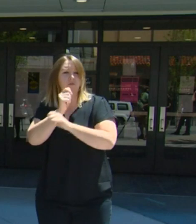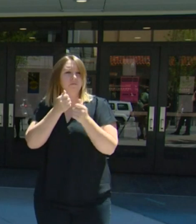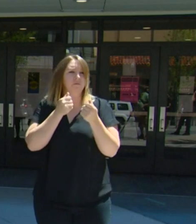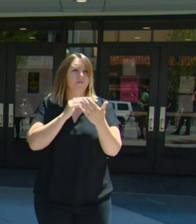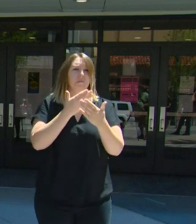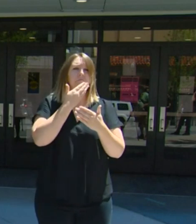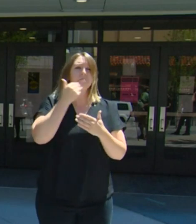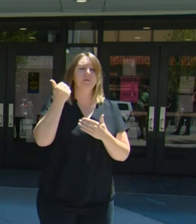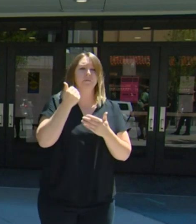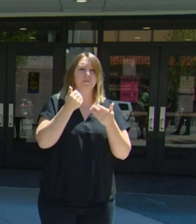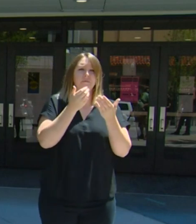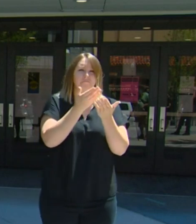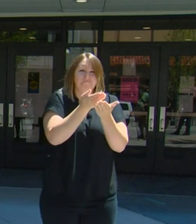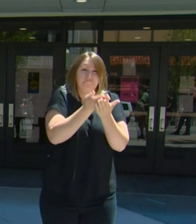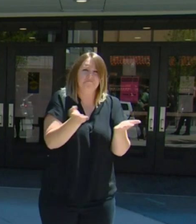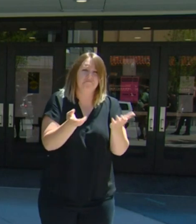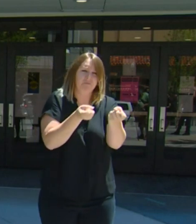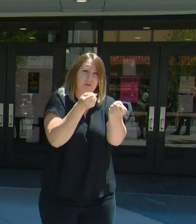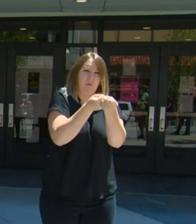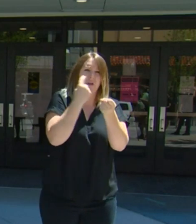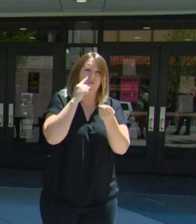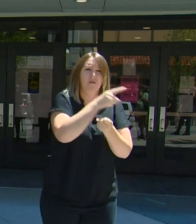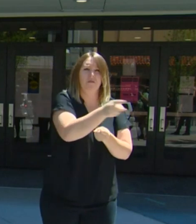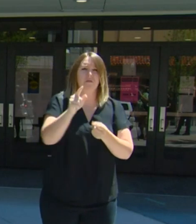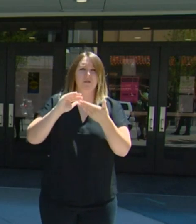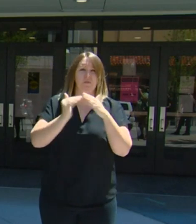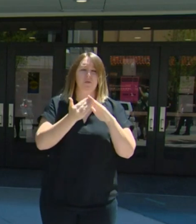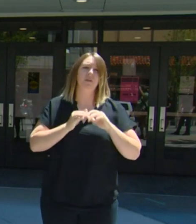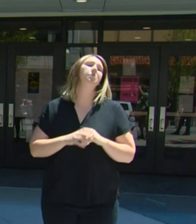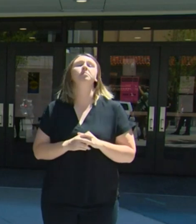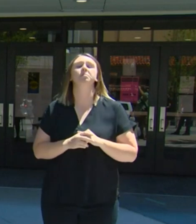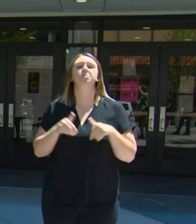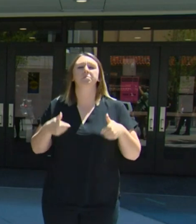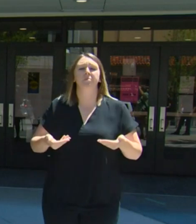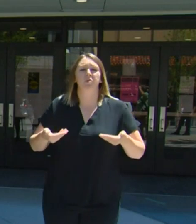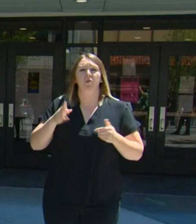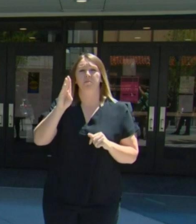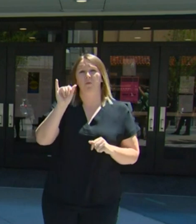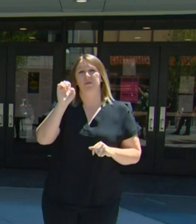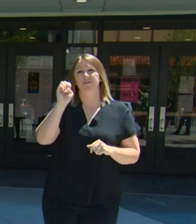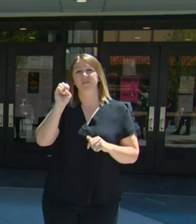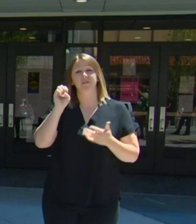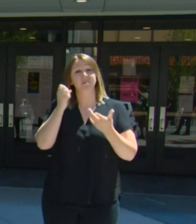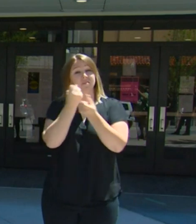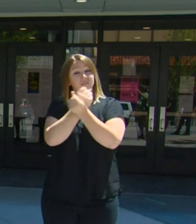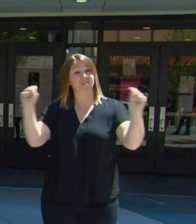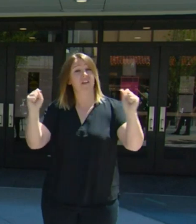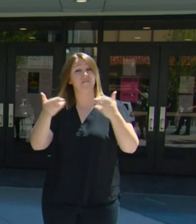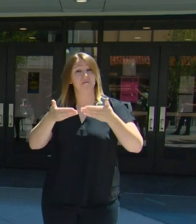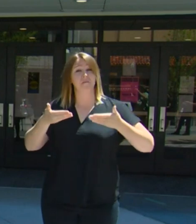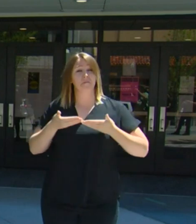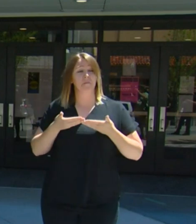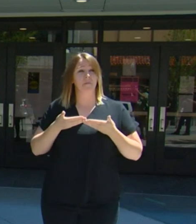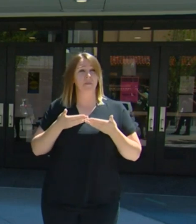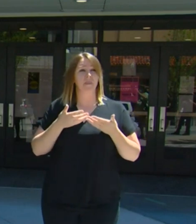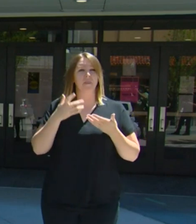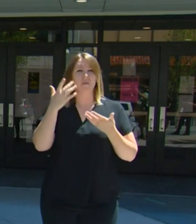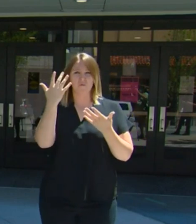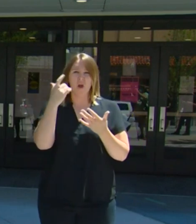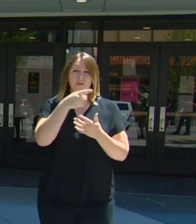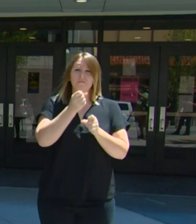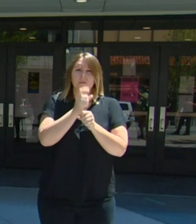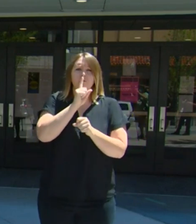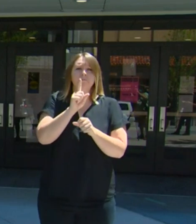they need. We want to make sure Boise is a place where people not only are safe but feel safe and we will work